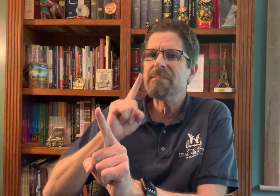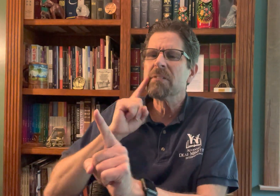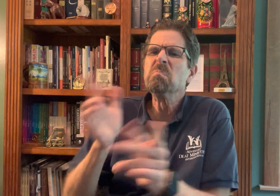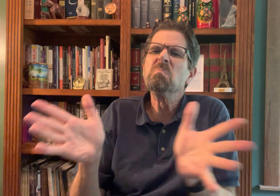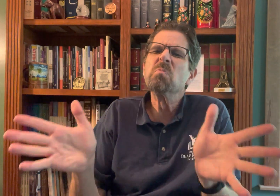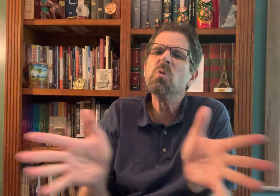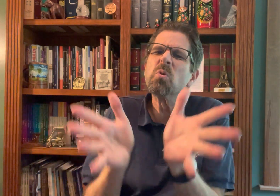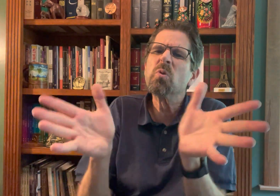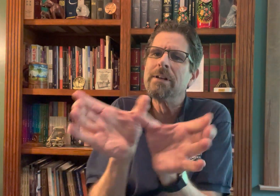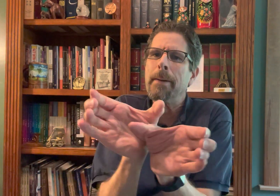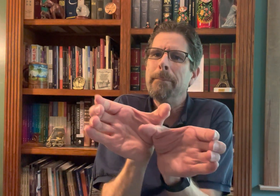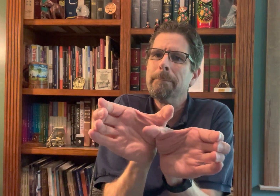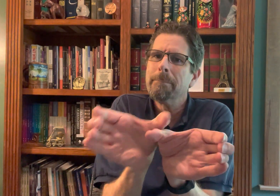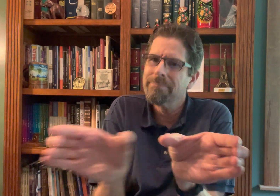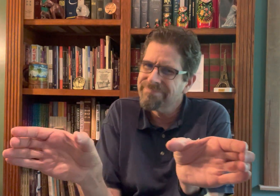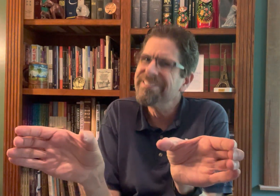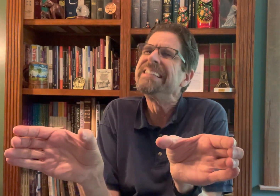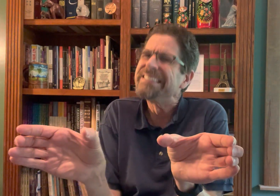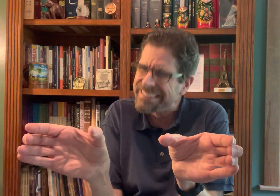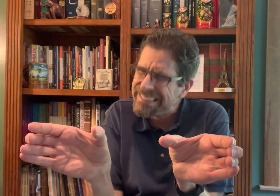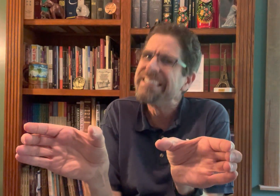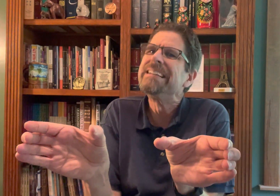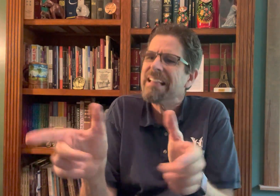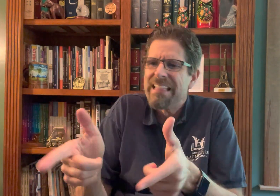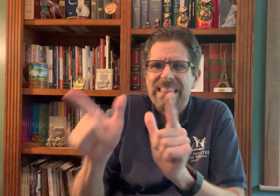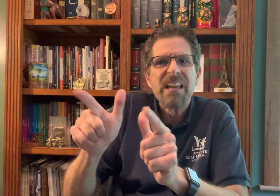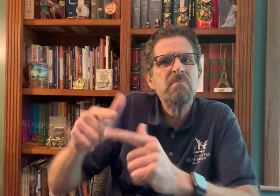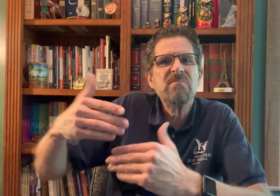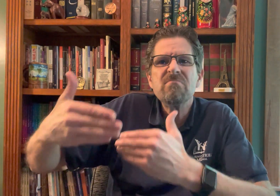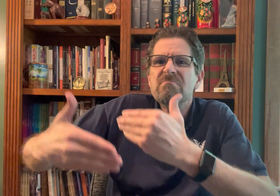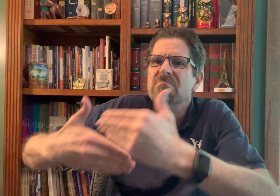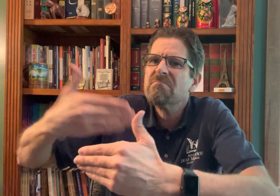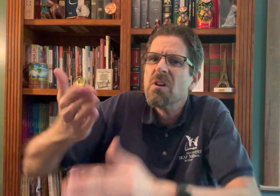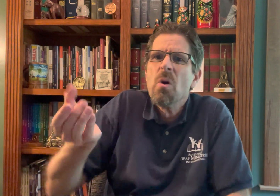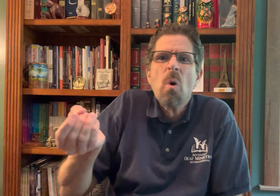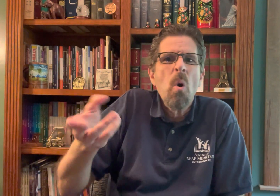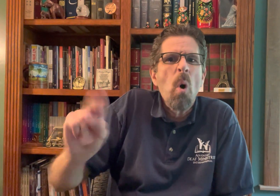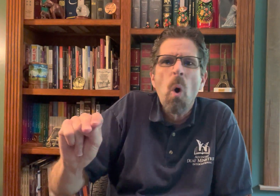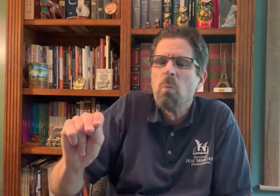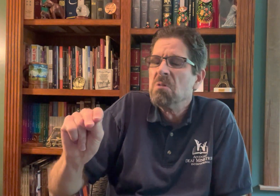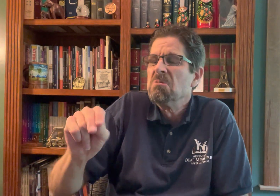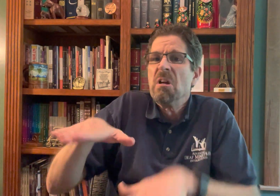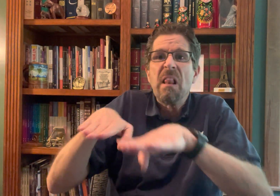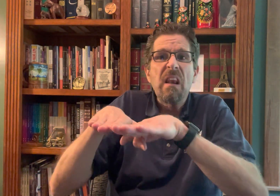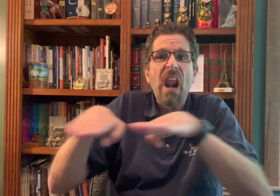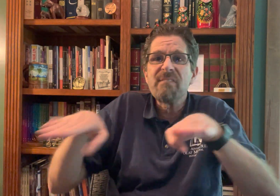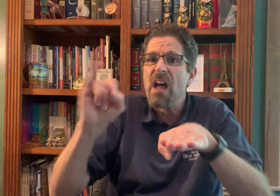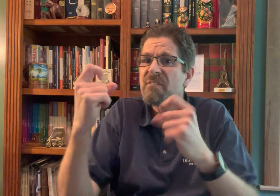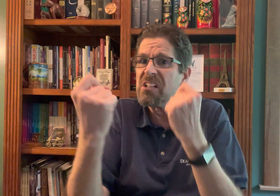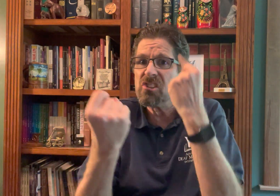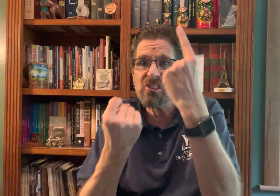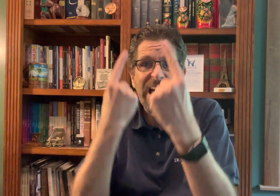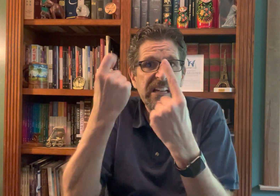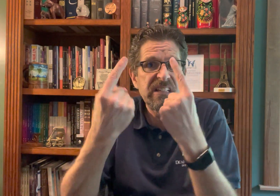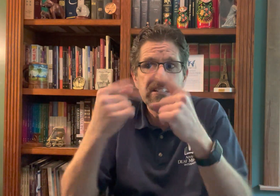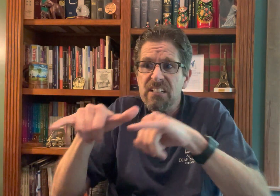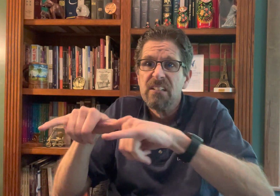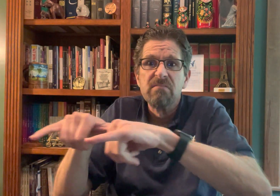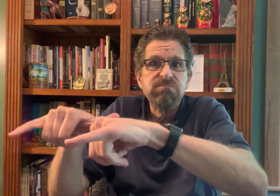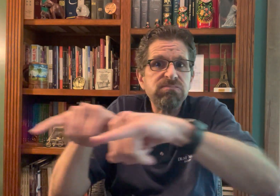if you have several members who are deaf, I encourage that you let them meet on their own. It's their own